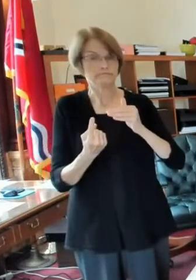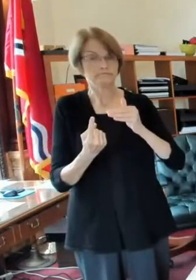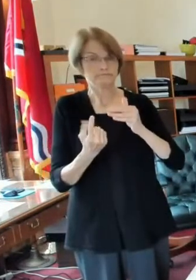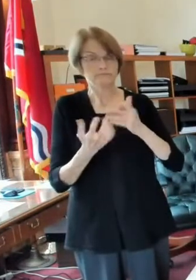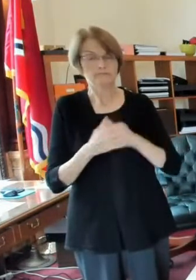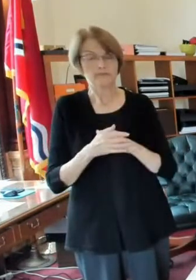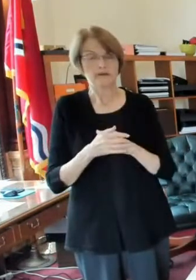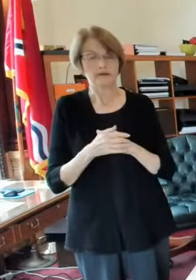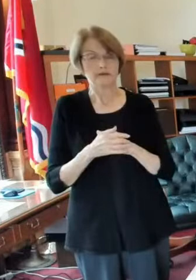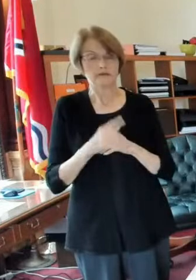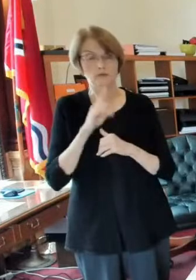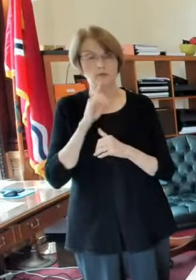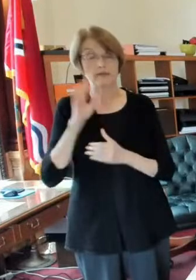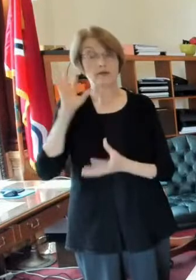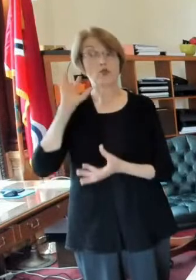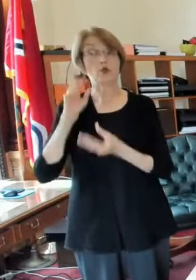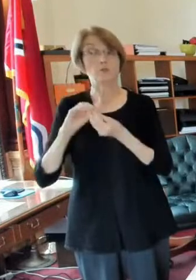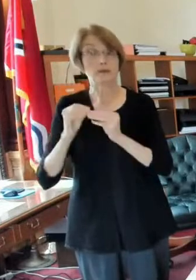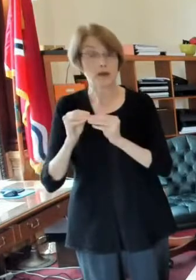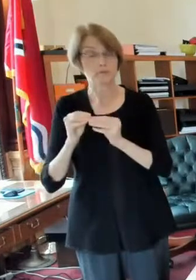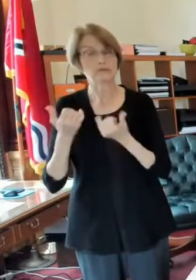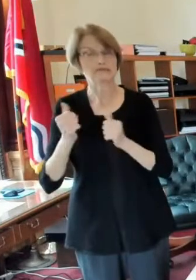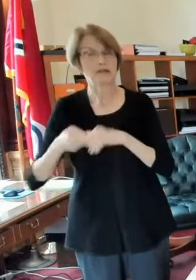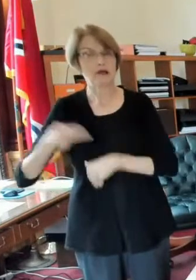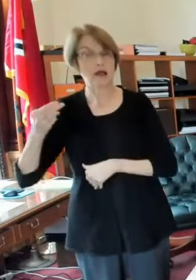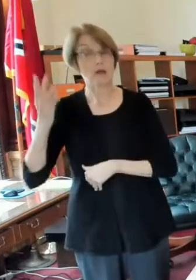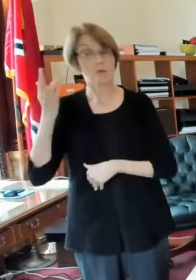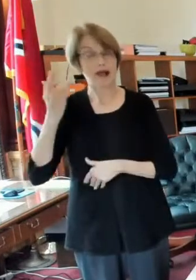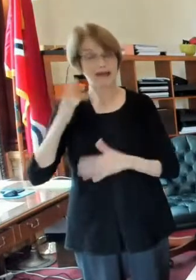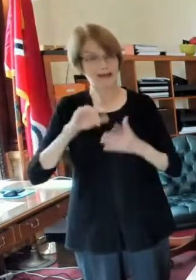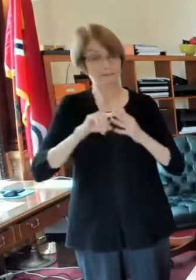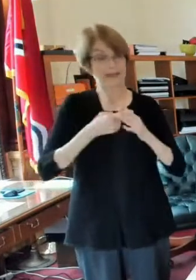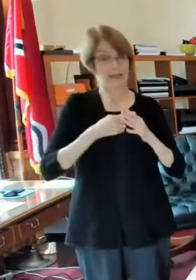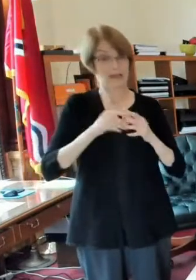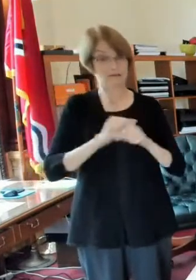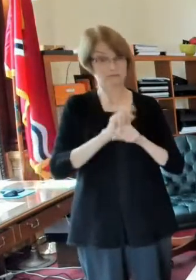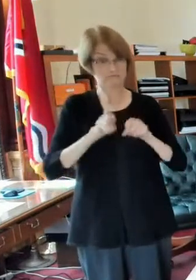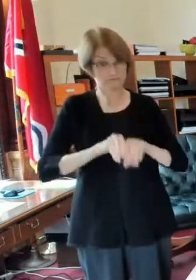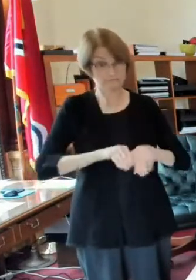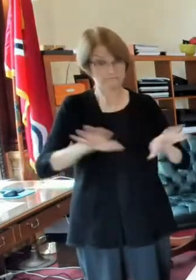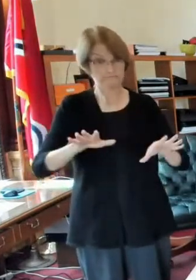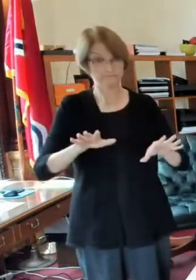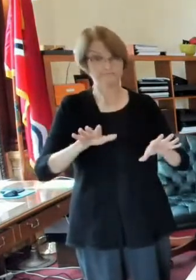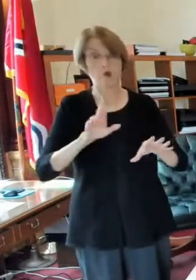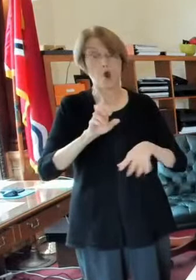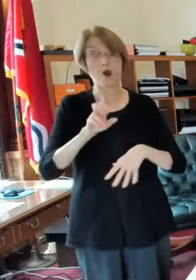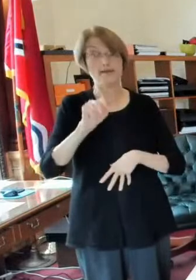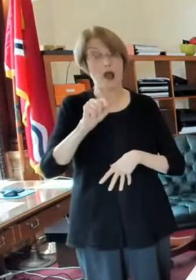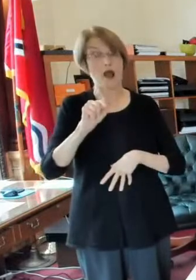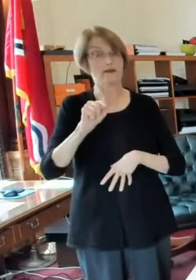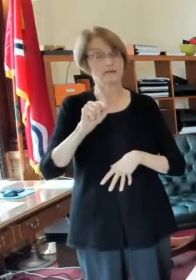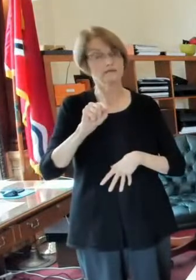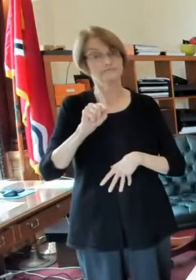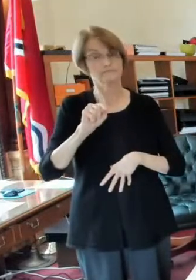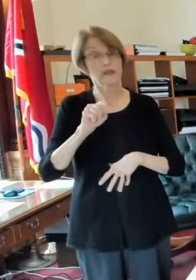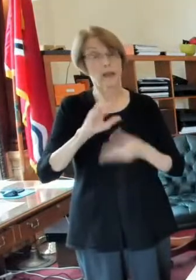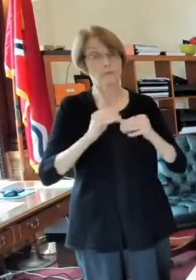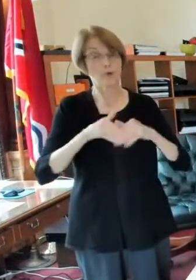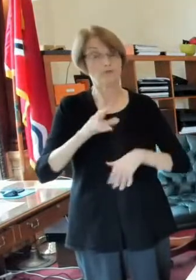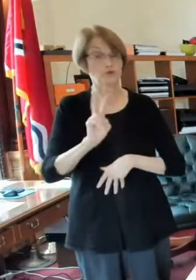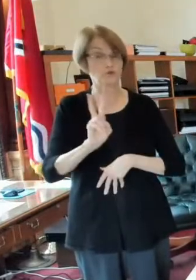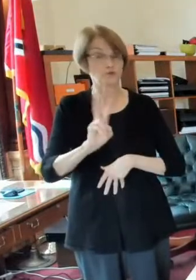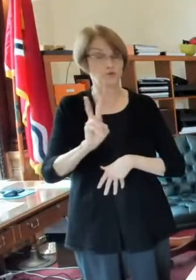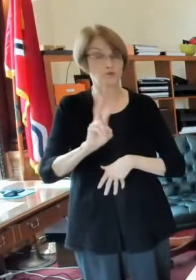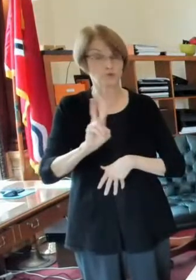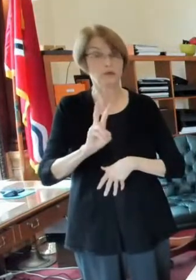the cumulative is still higher because early on in this pandemic we had the factors of over two so for